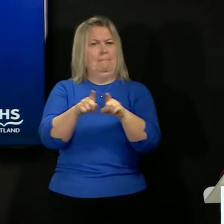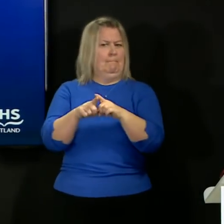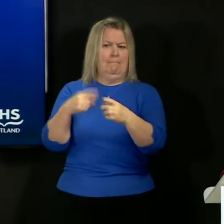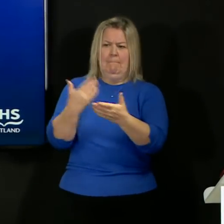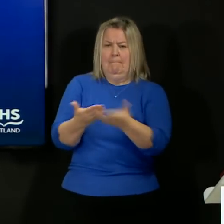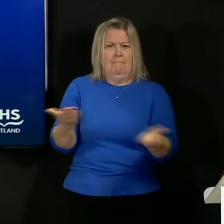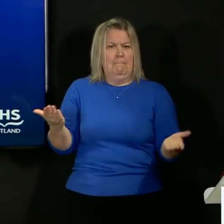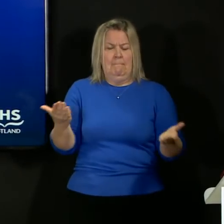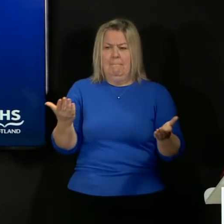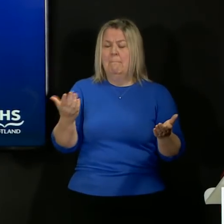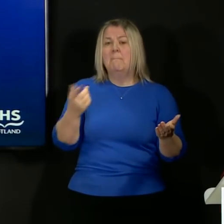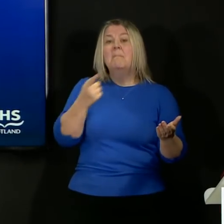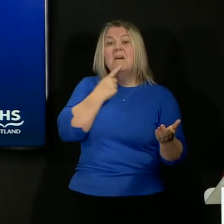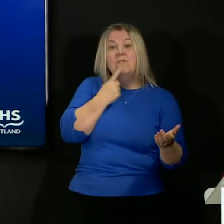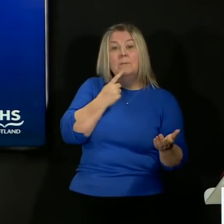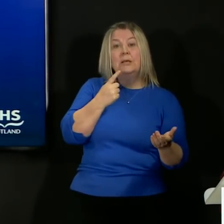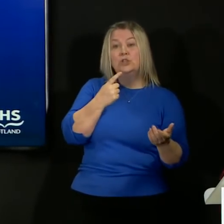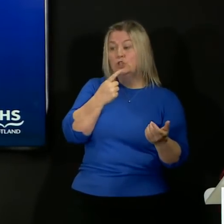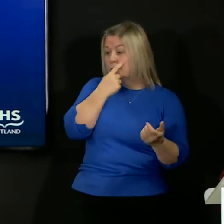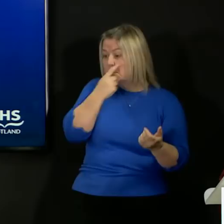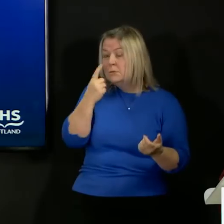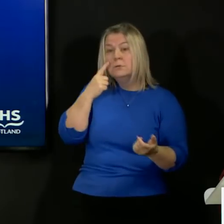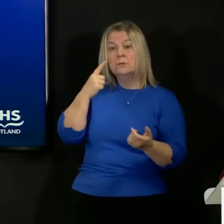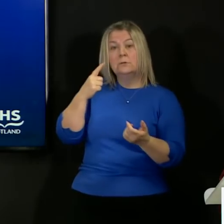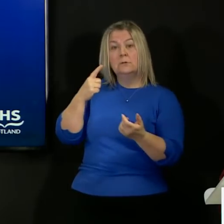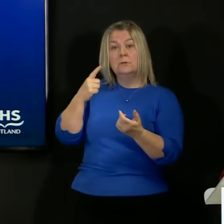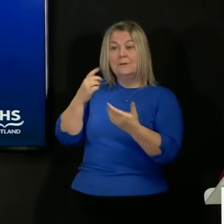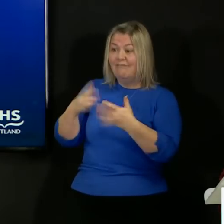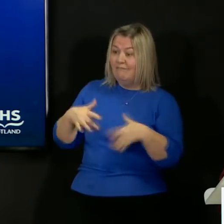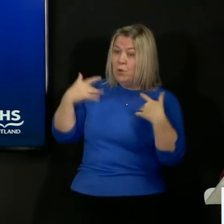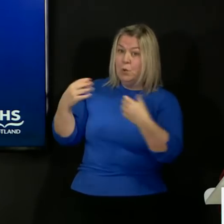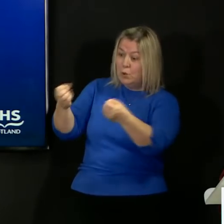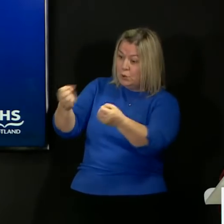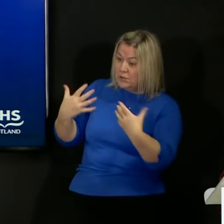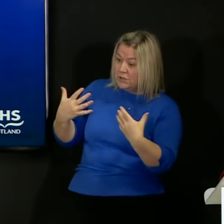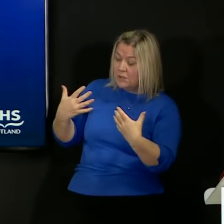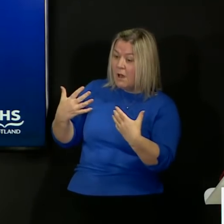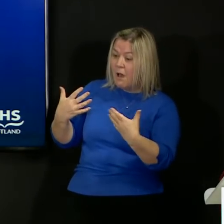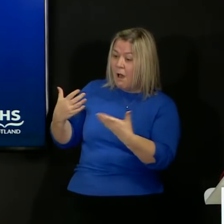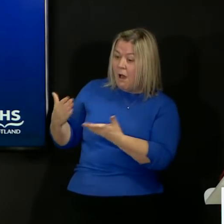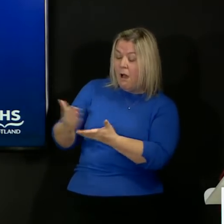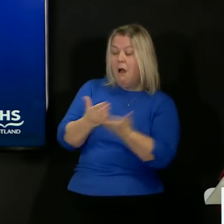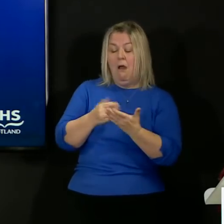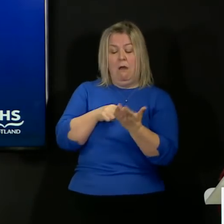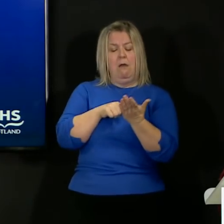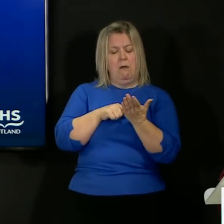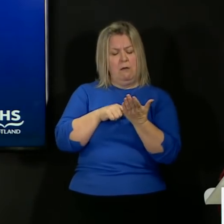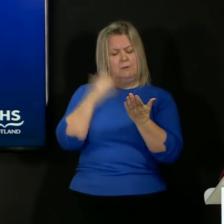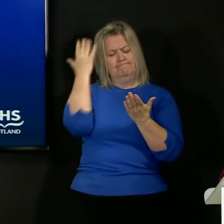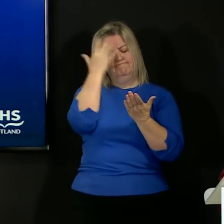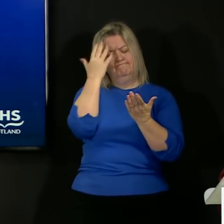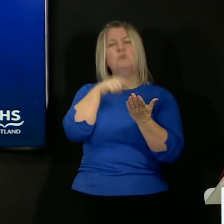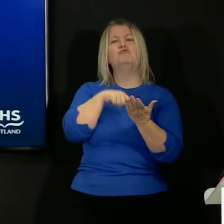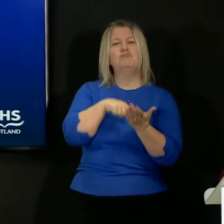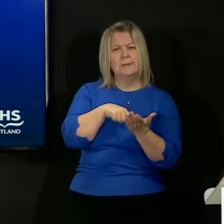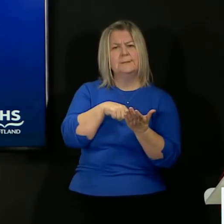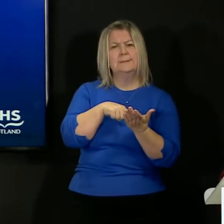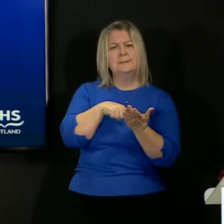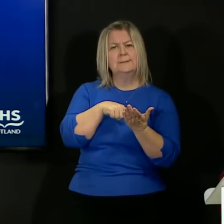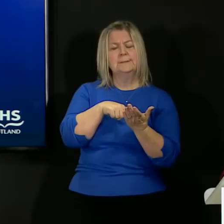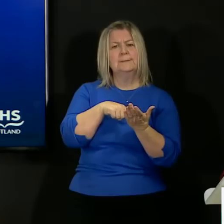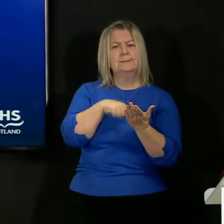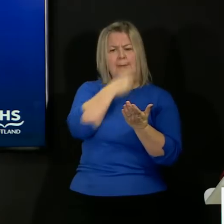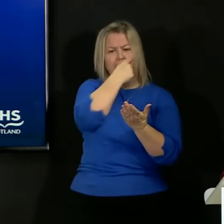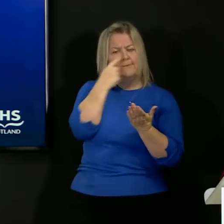gather the right clinical views, making sure that there is time for that and the evidence, and then